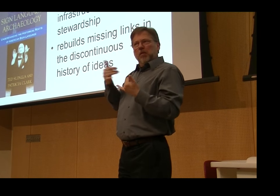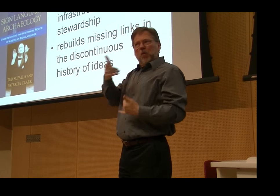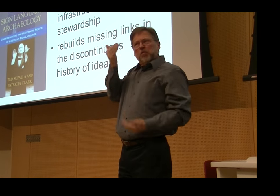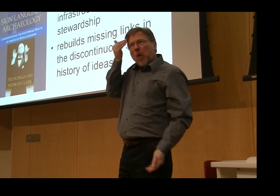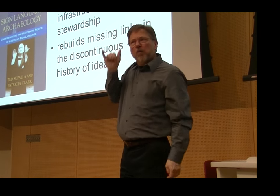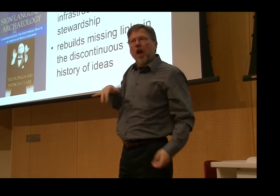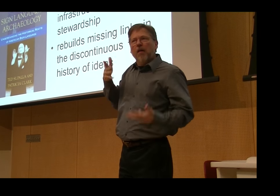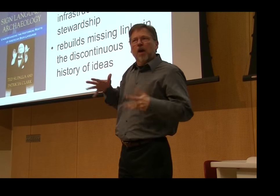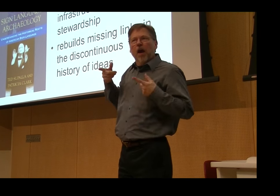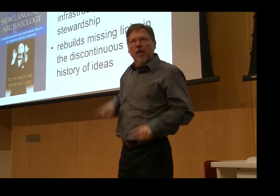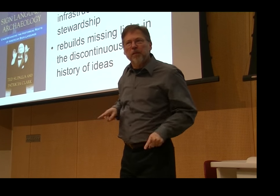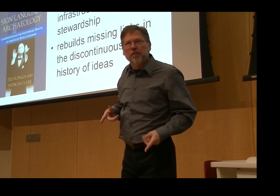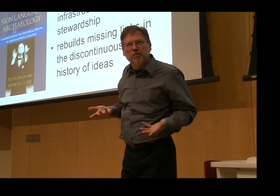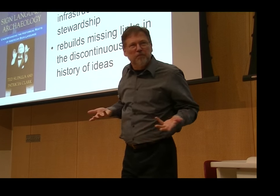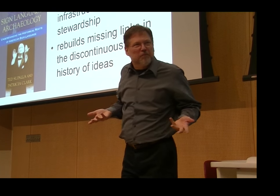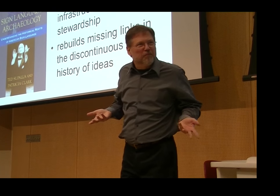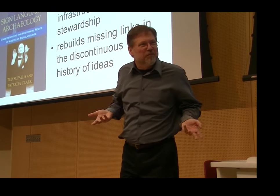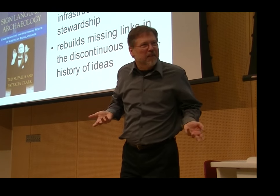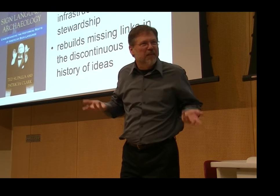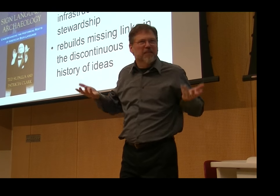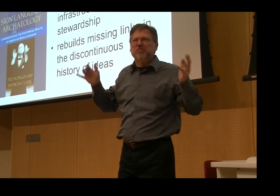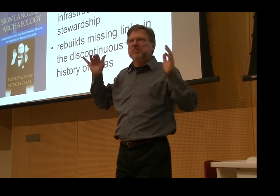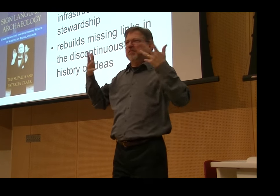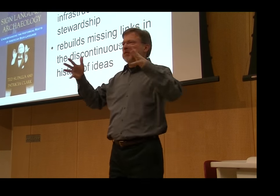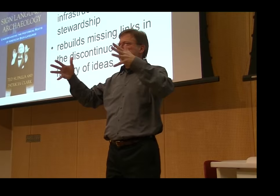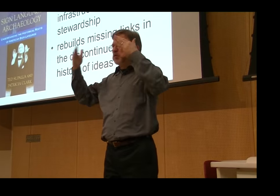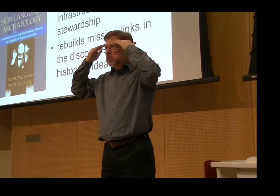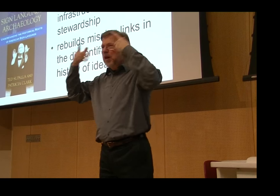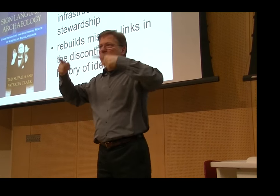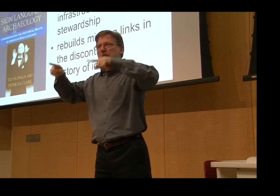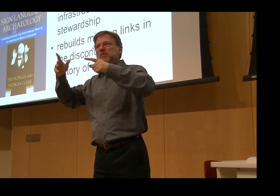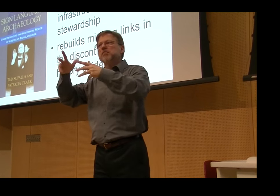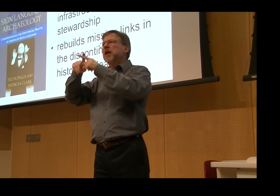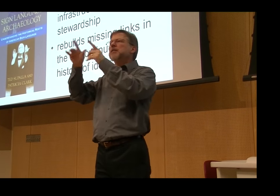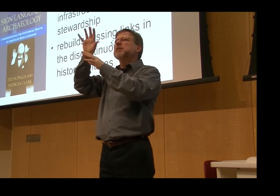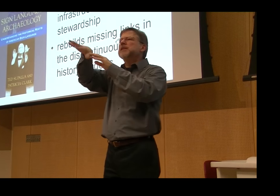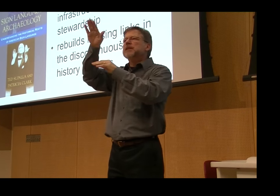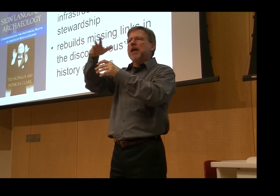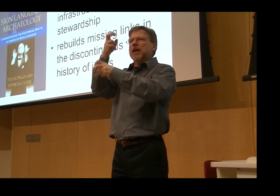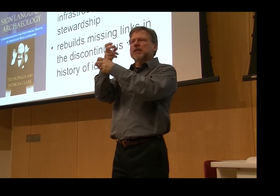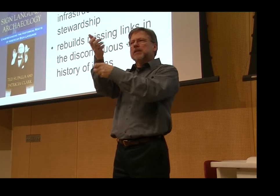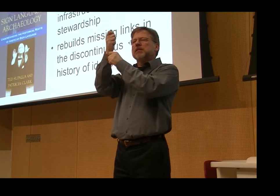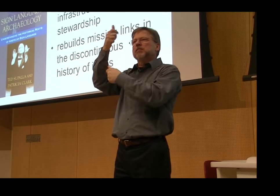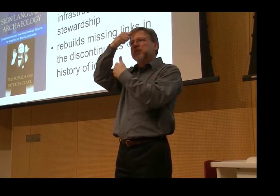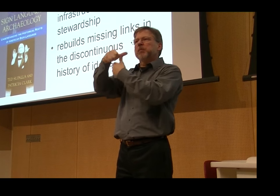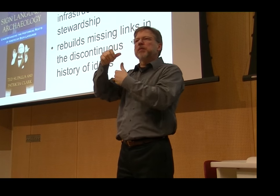One, the challenge is that older generation people often will adopt the signs or the words of the younger generations.